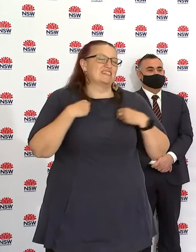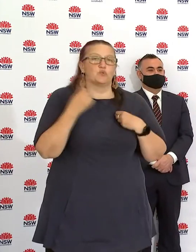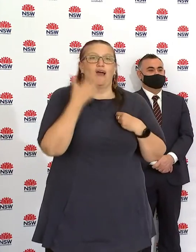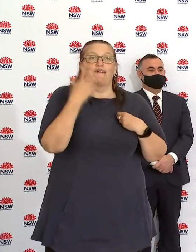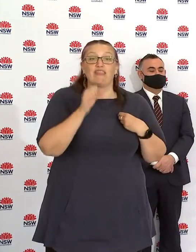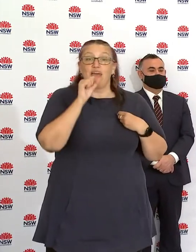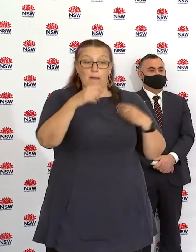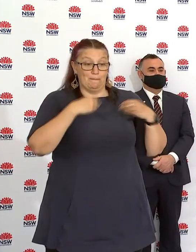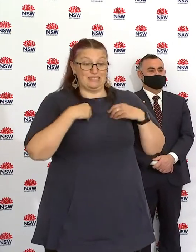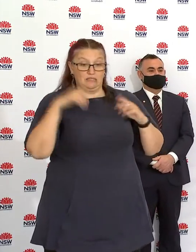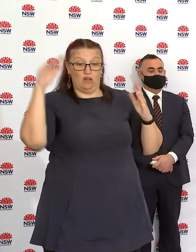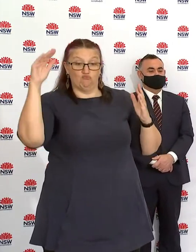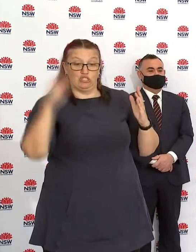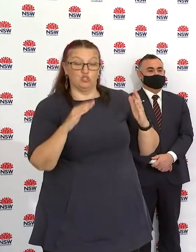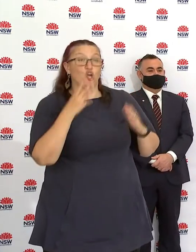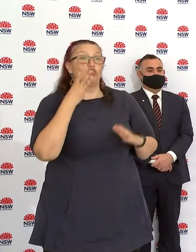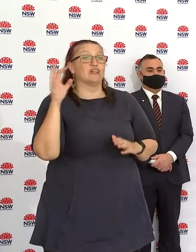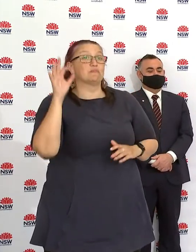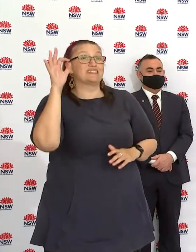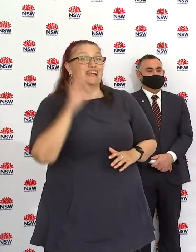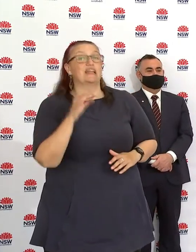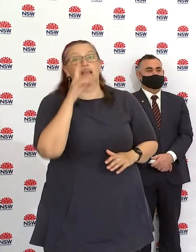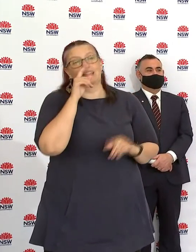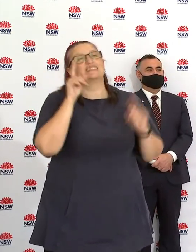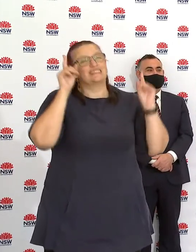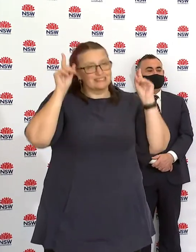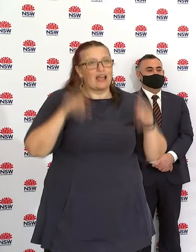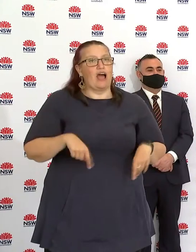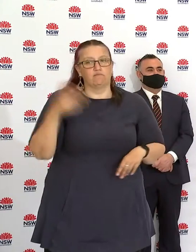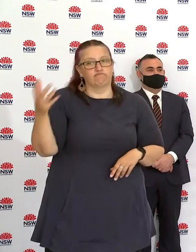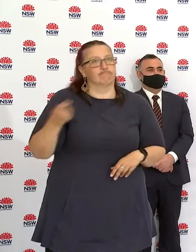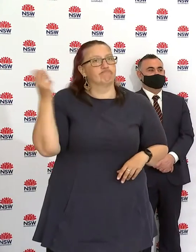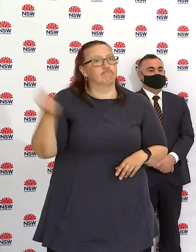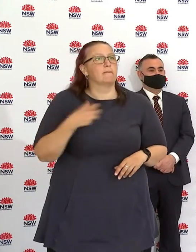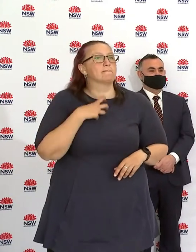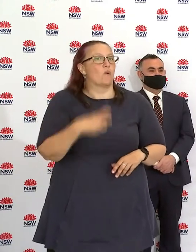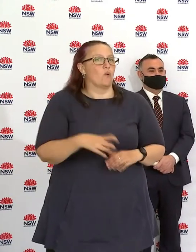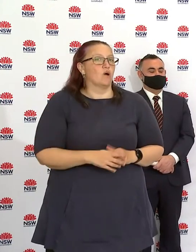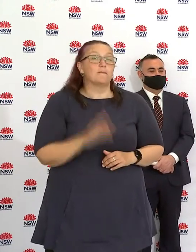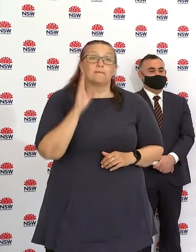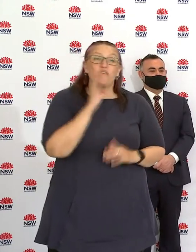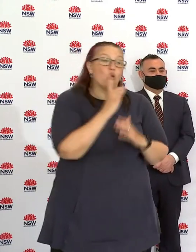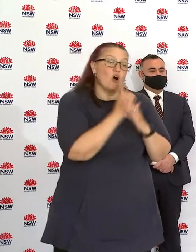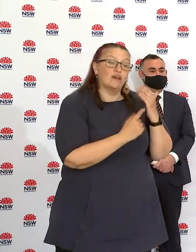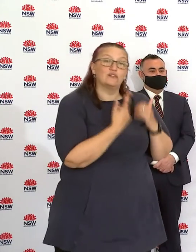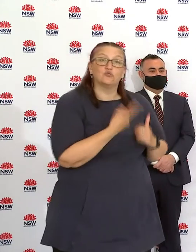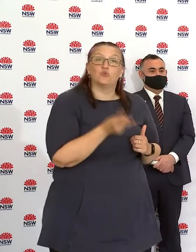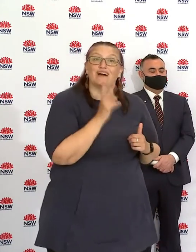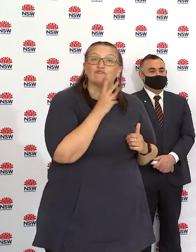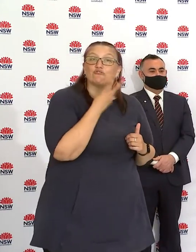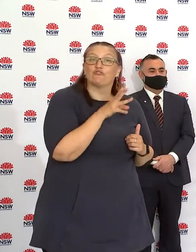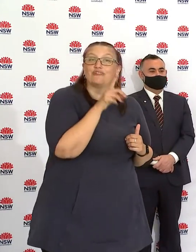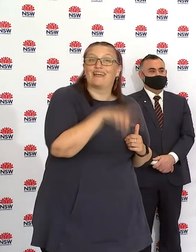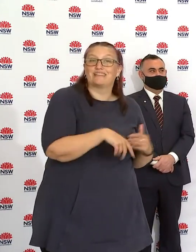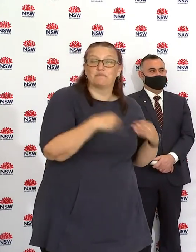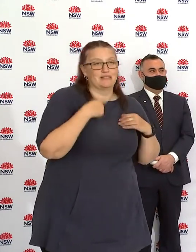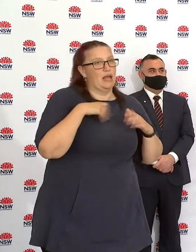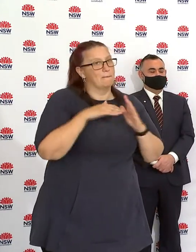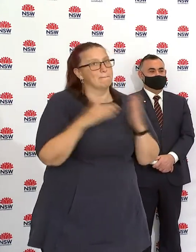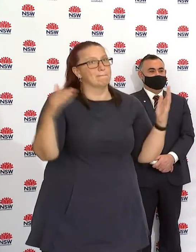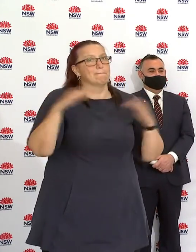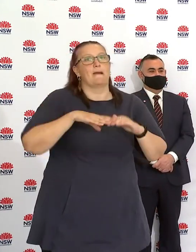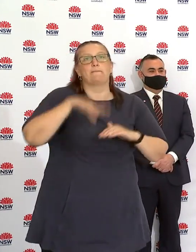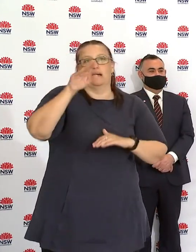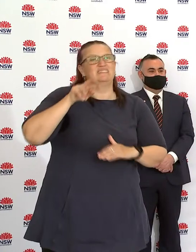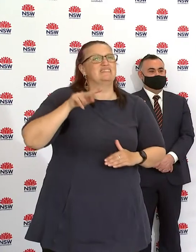eligible for those support payments. That's up from 230,000 businesses, and that has coverage of around 3.3 million